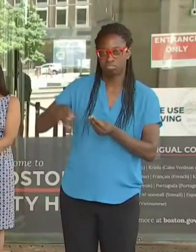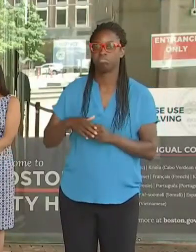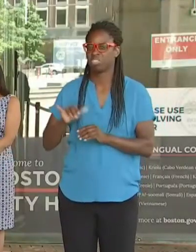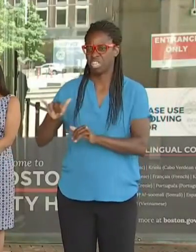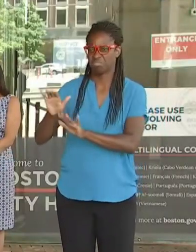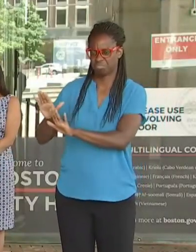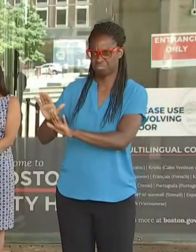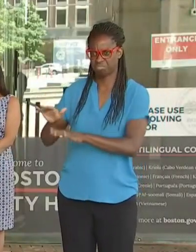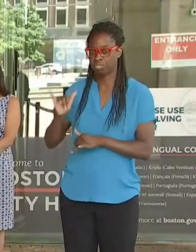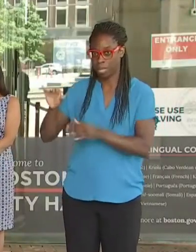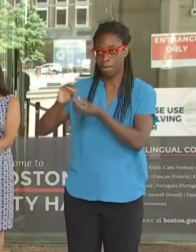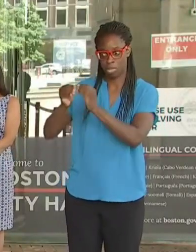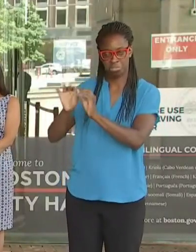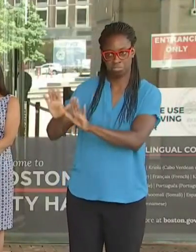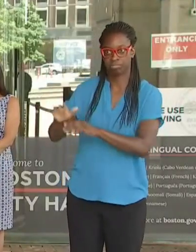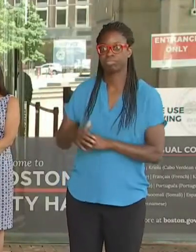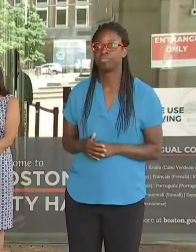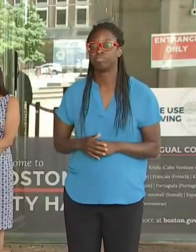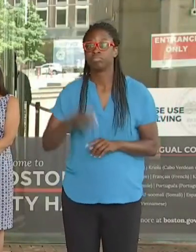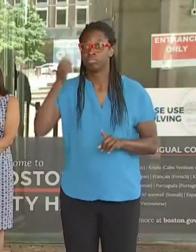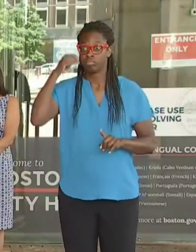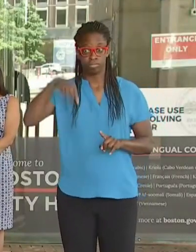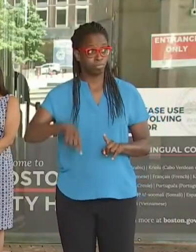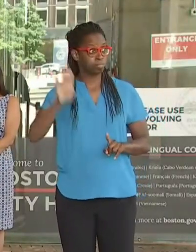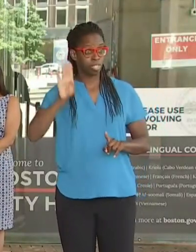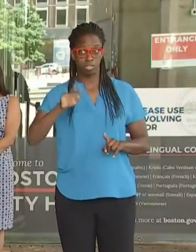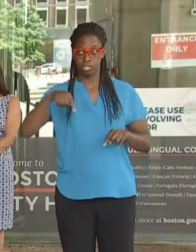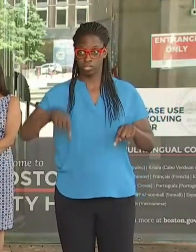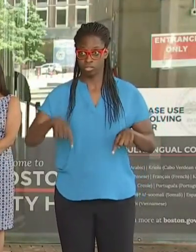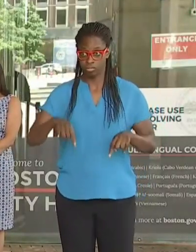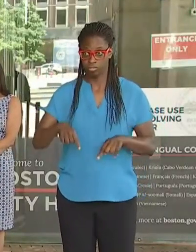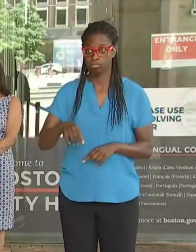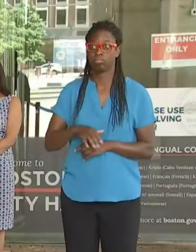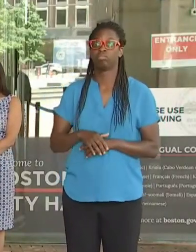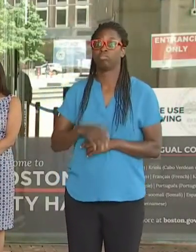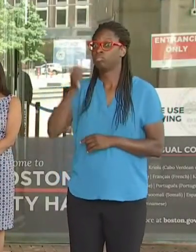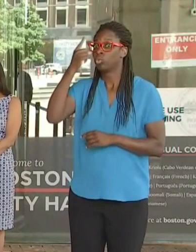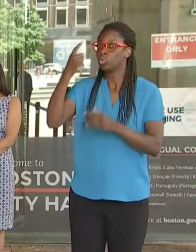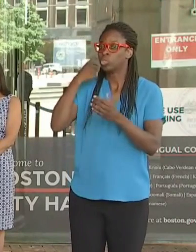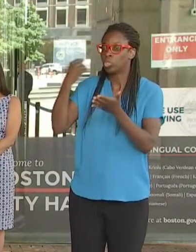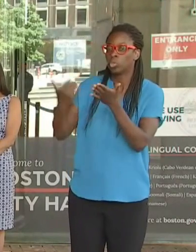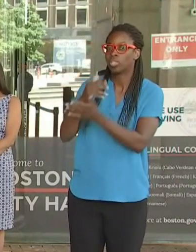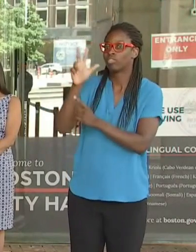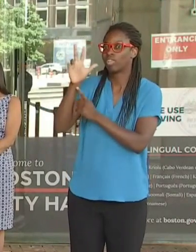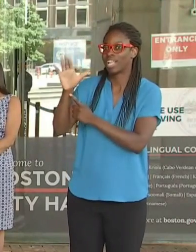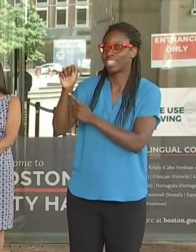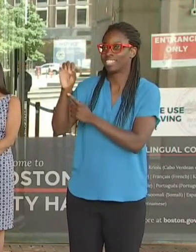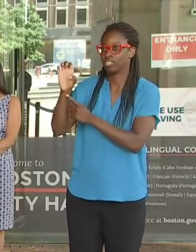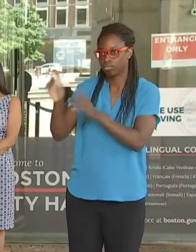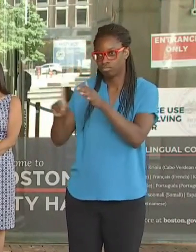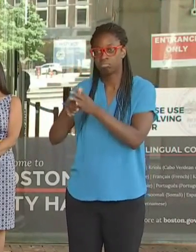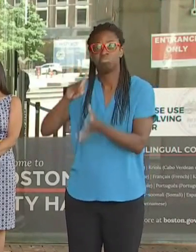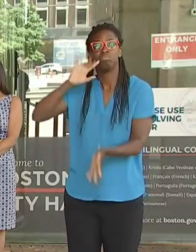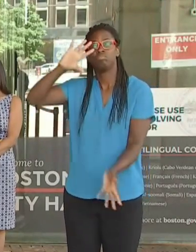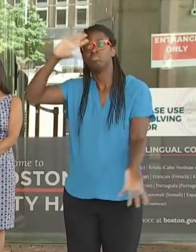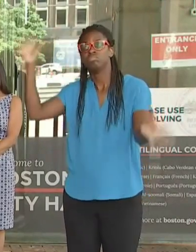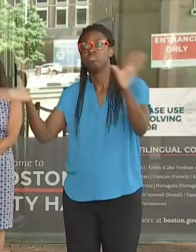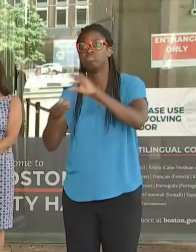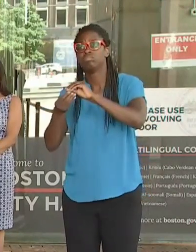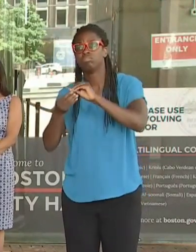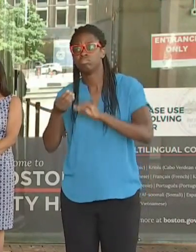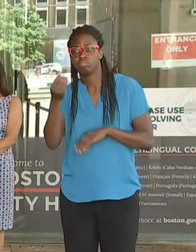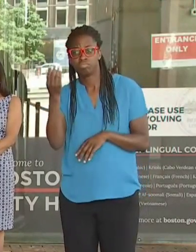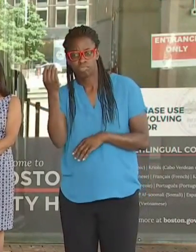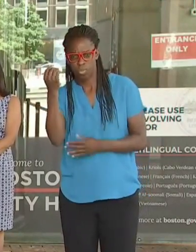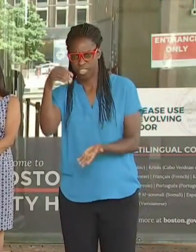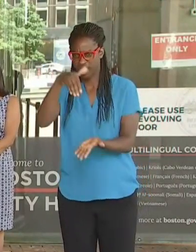BOSTON'S NUMBERS AS OF YESTERDAY WE HAD 35 NEW CASES FOR A TOTAL OF 14,093 CASES. THERE WERE NO